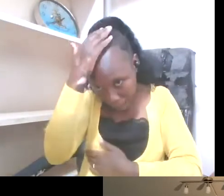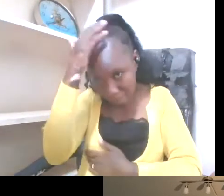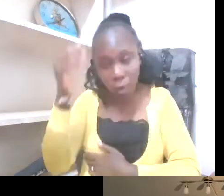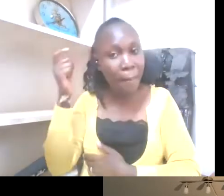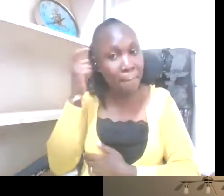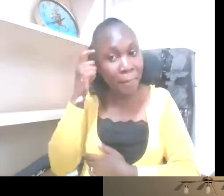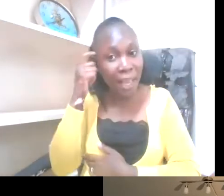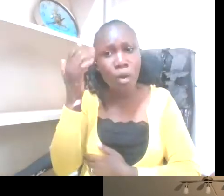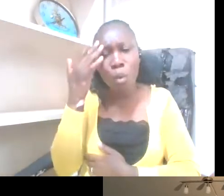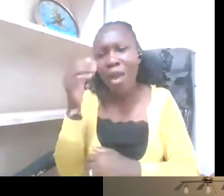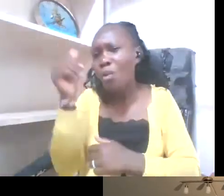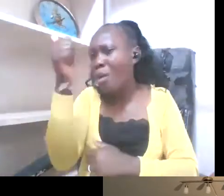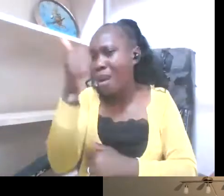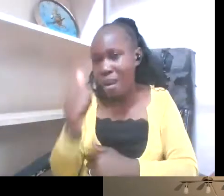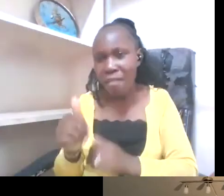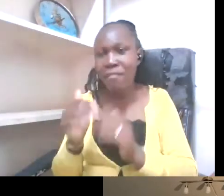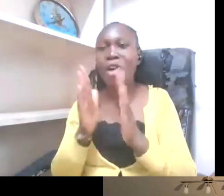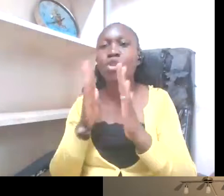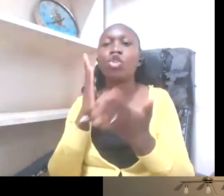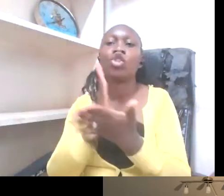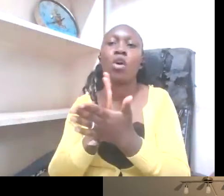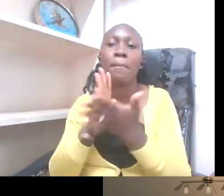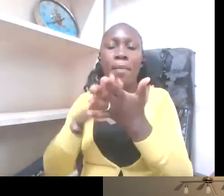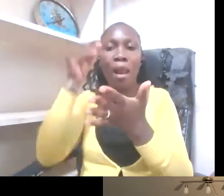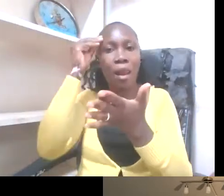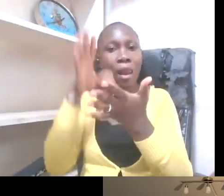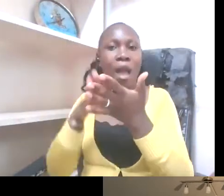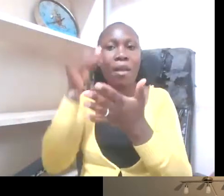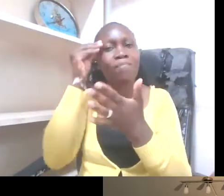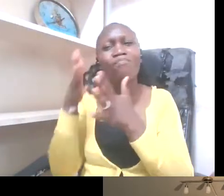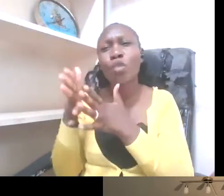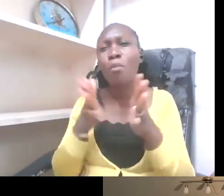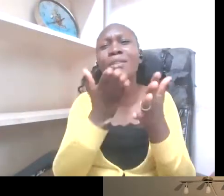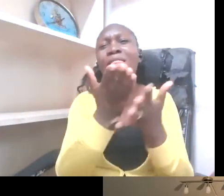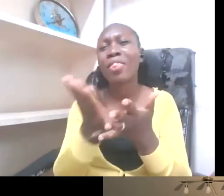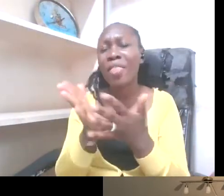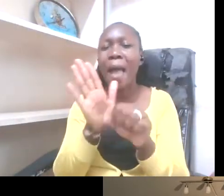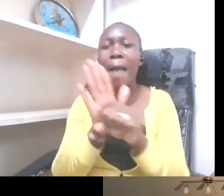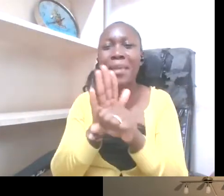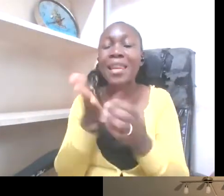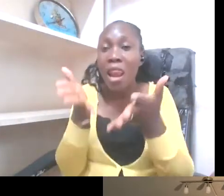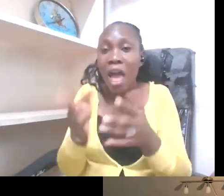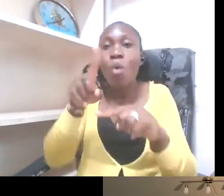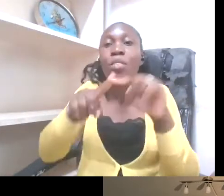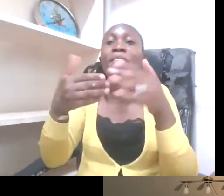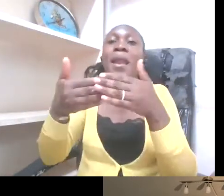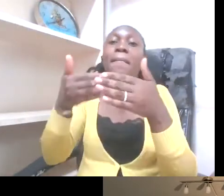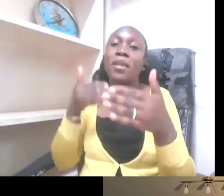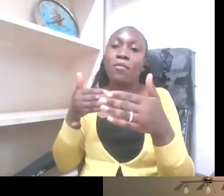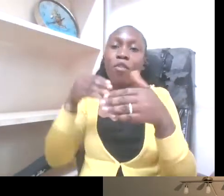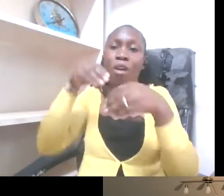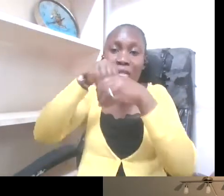There's a lot more opportunities now than ever before in this side of the world. We know that disability